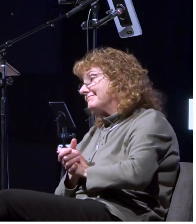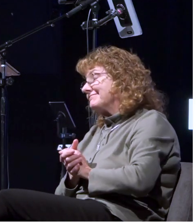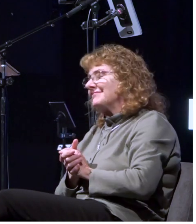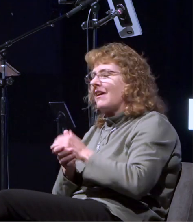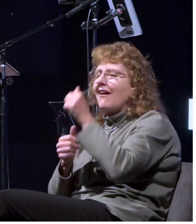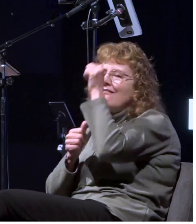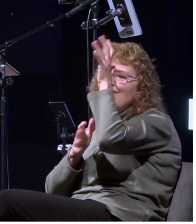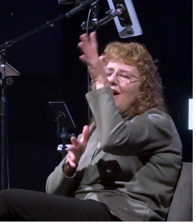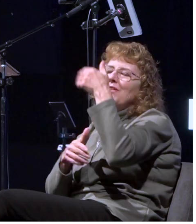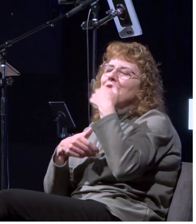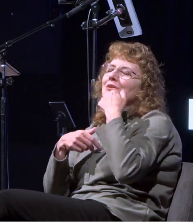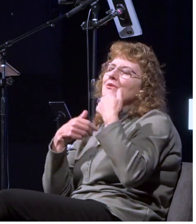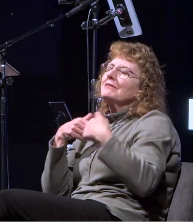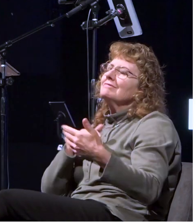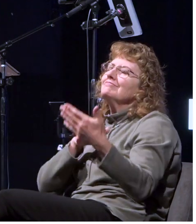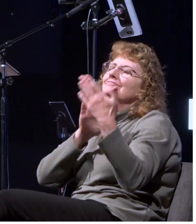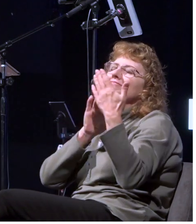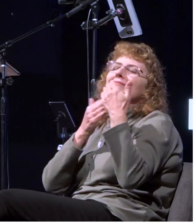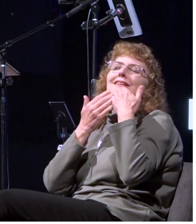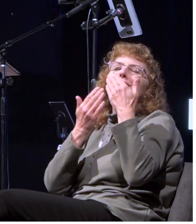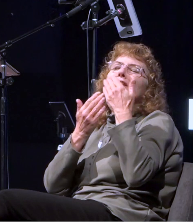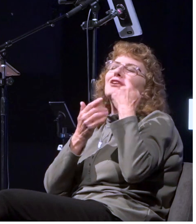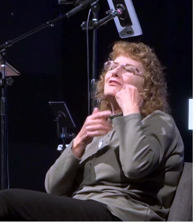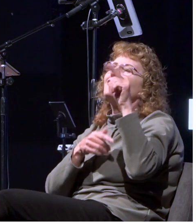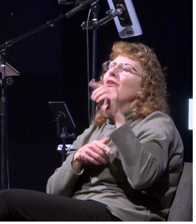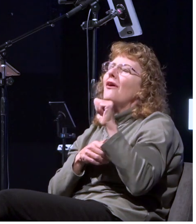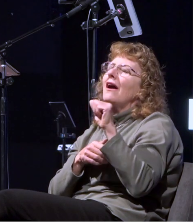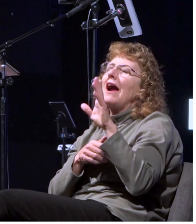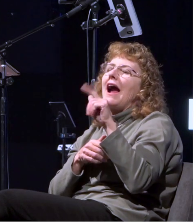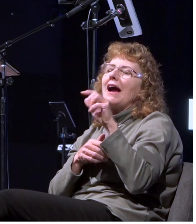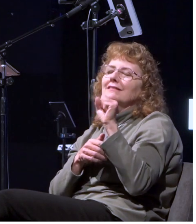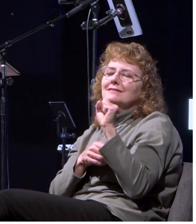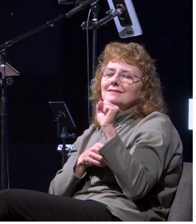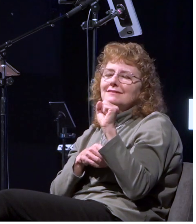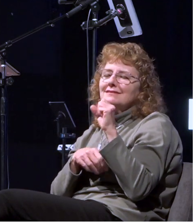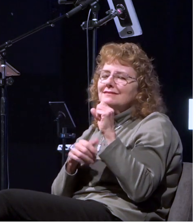we come to you and we thank you for the book of acts and we thank you for our time together in it you